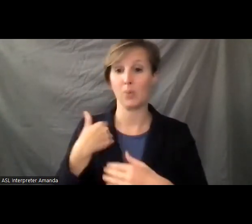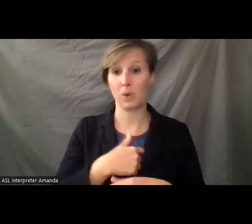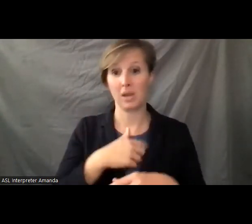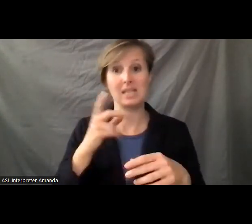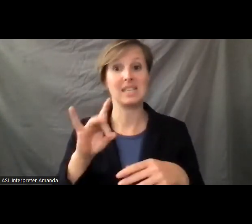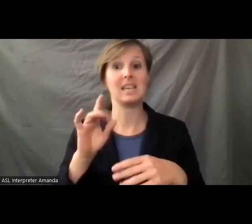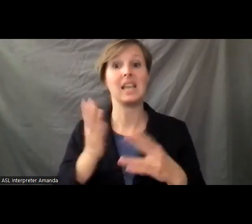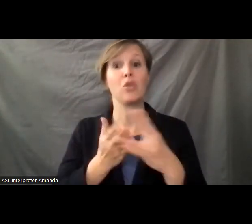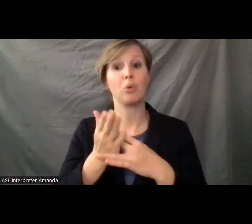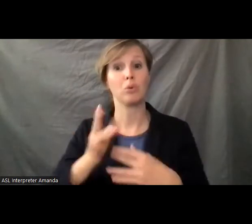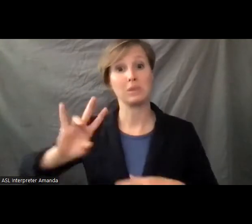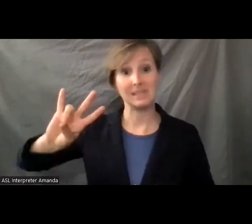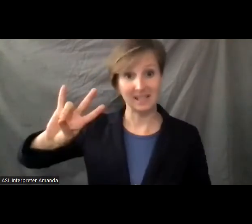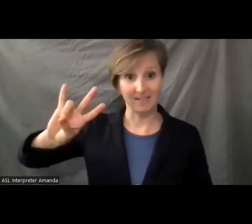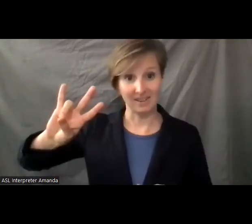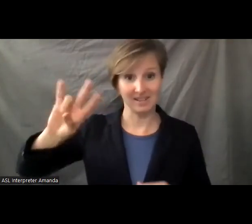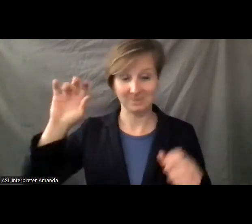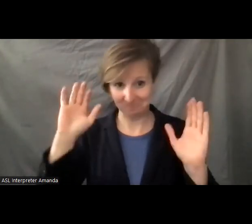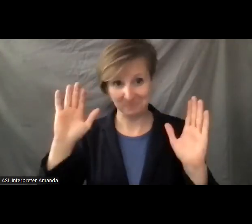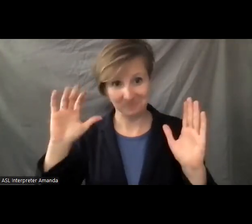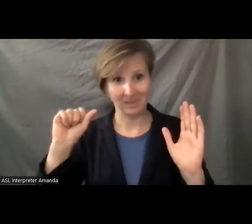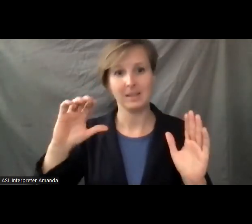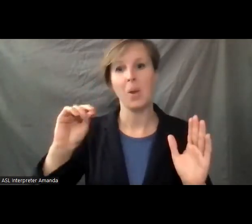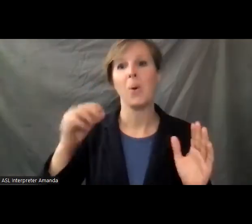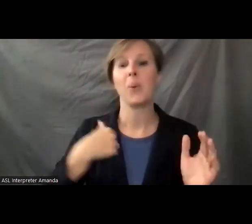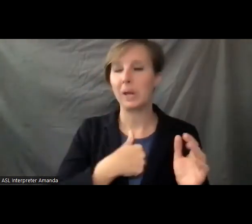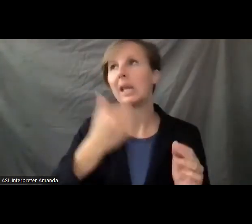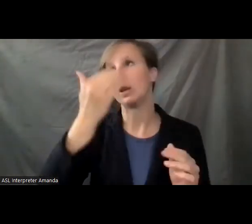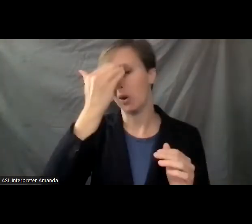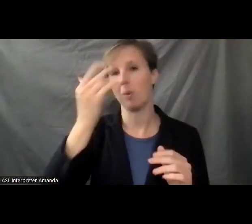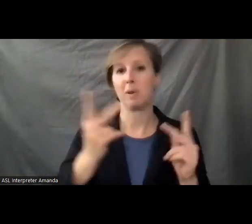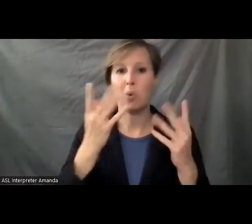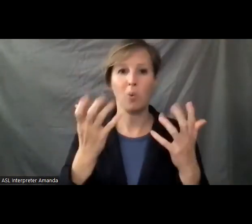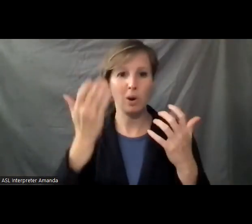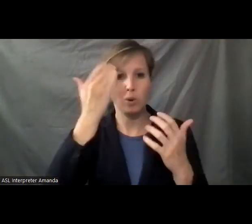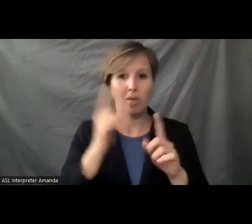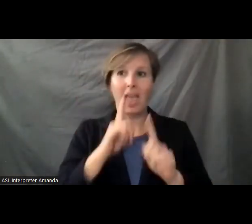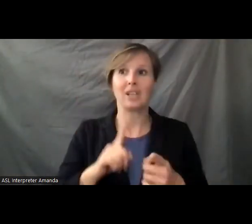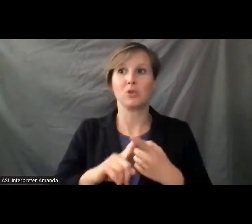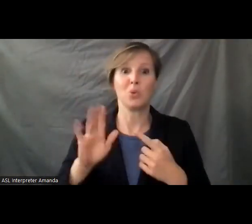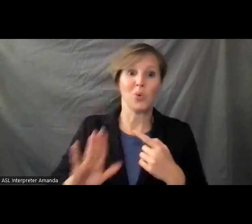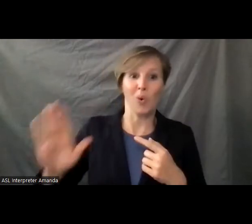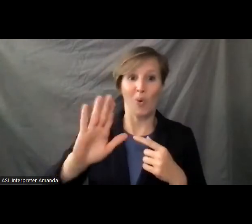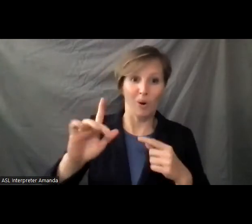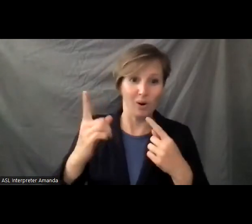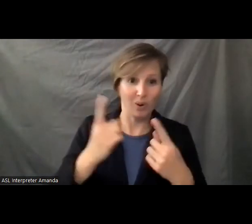to get through 7. So we know that folks wanted to hear the answers to their questions. As a reminder, when I send out